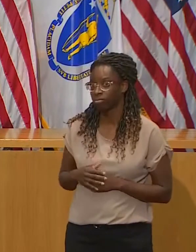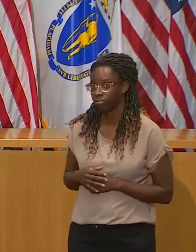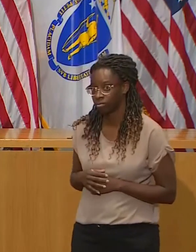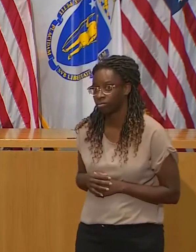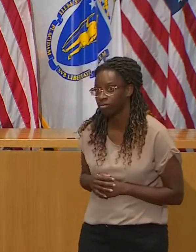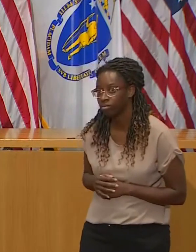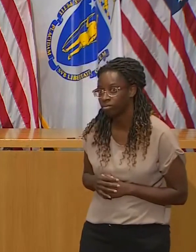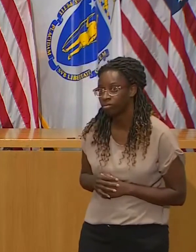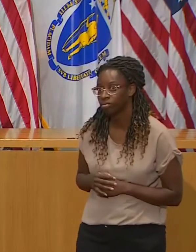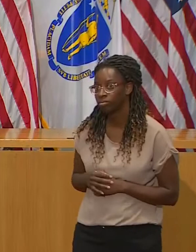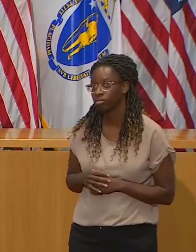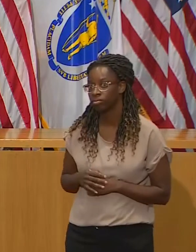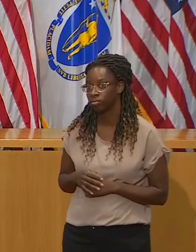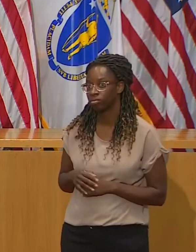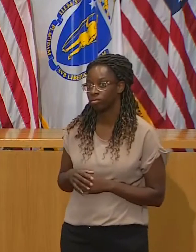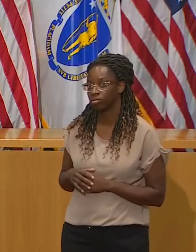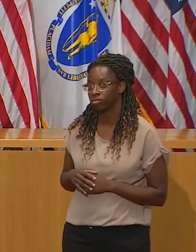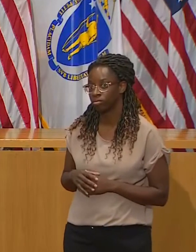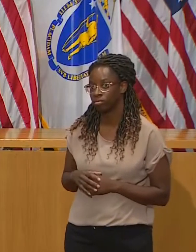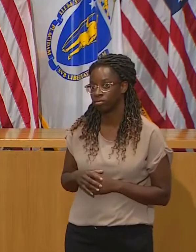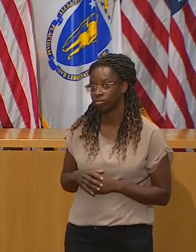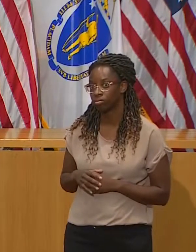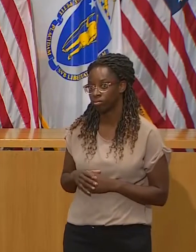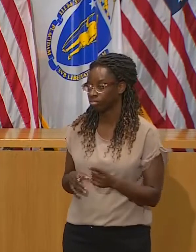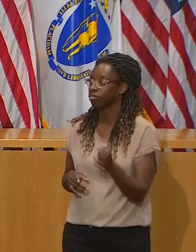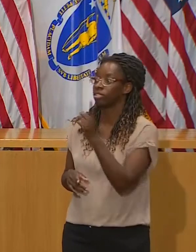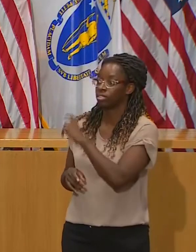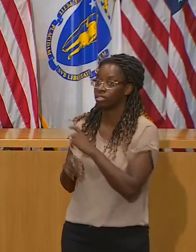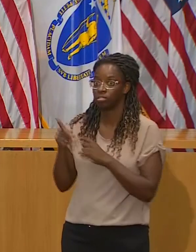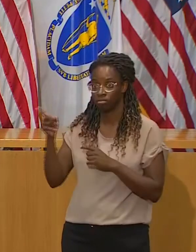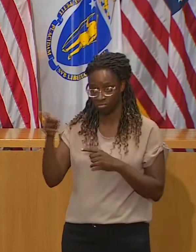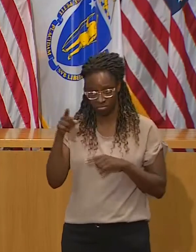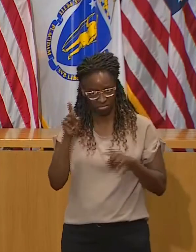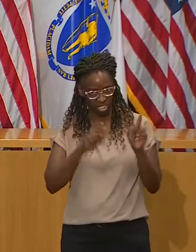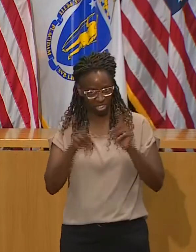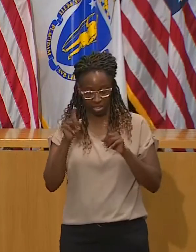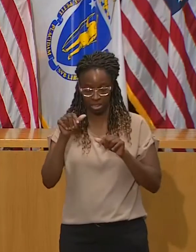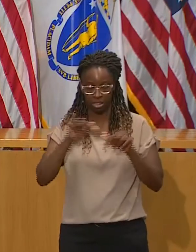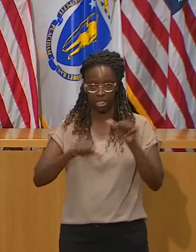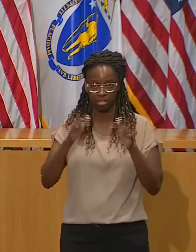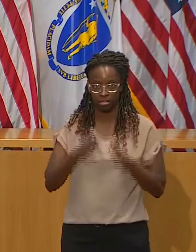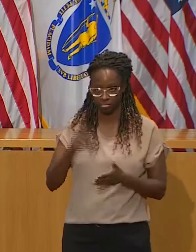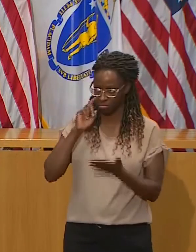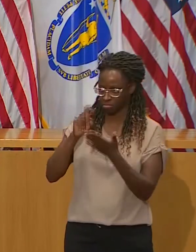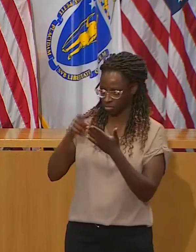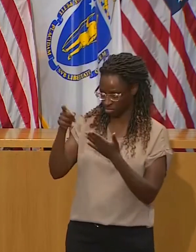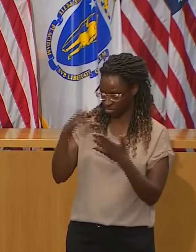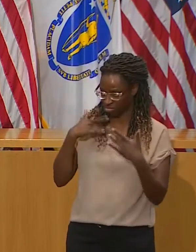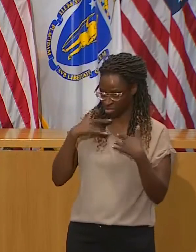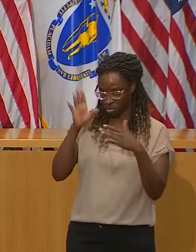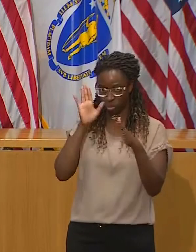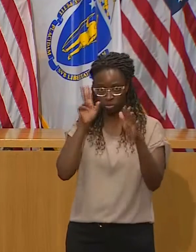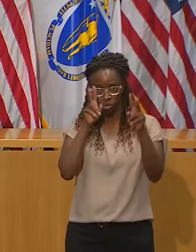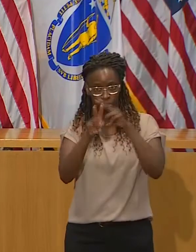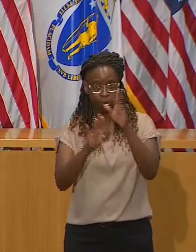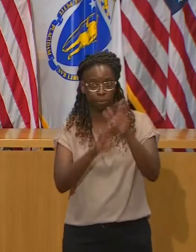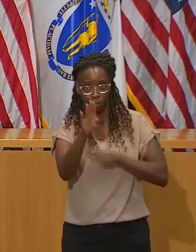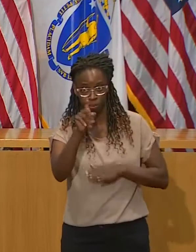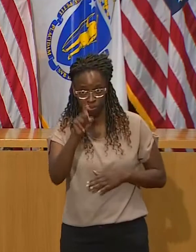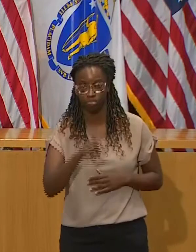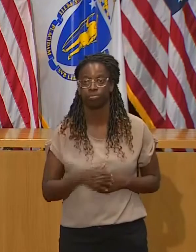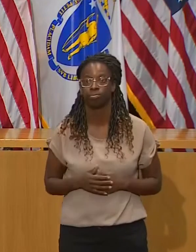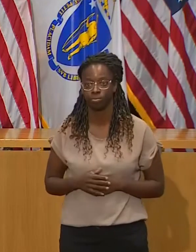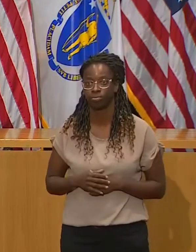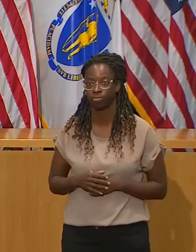I think I think what happens with this virus actually, in many respects, depends a lot on how we as a commonwealth